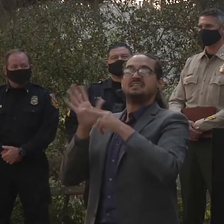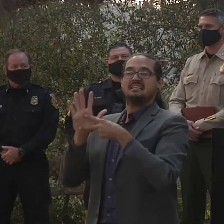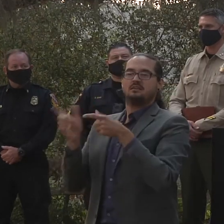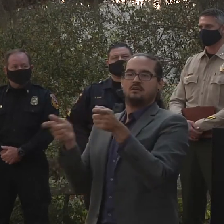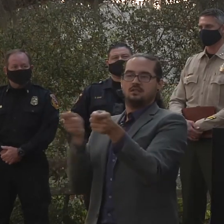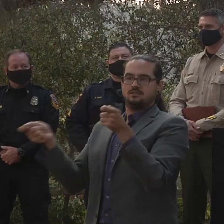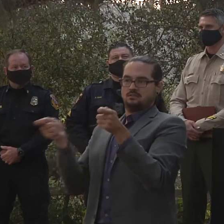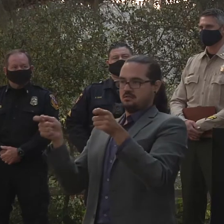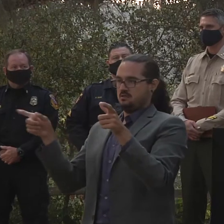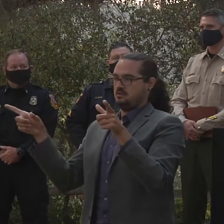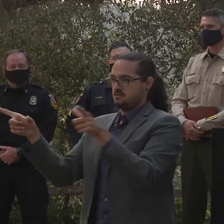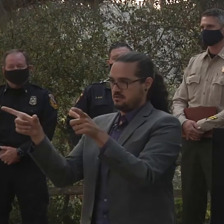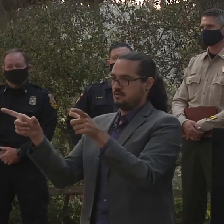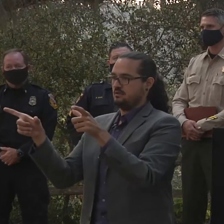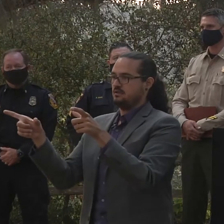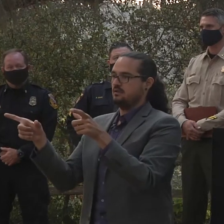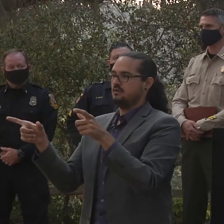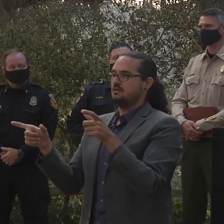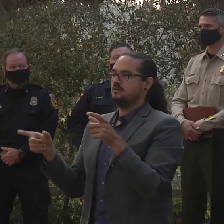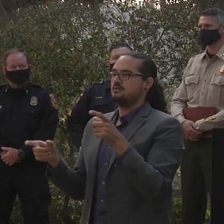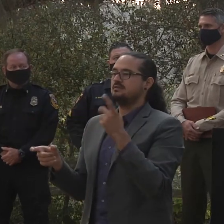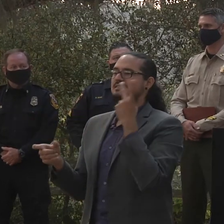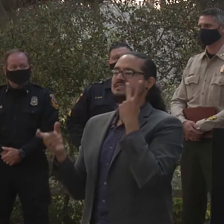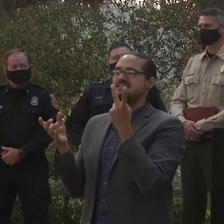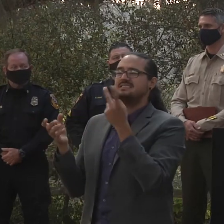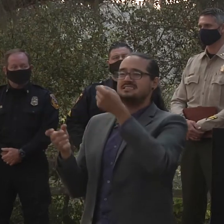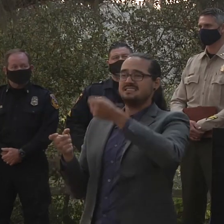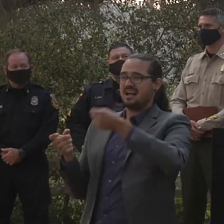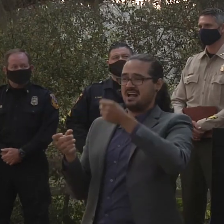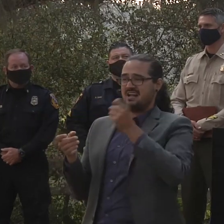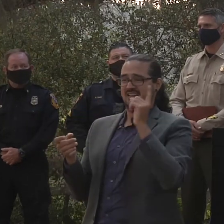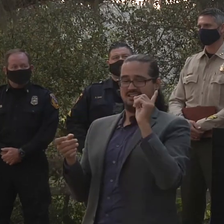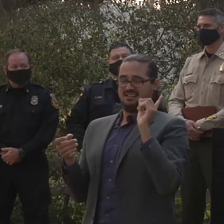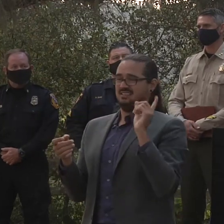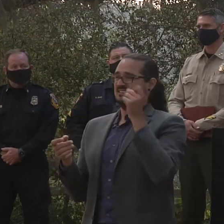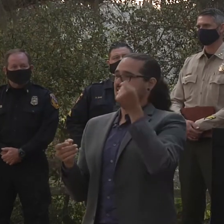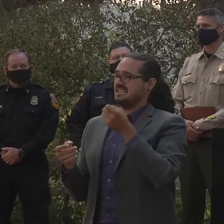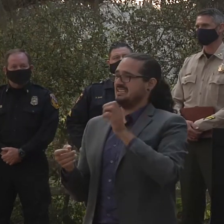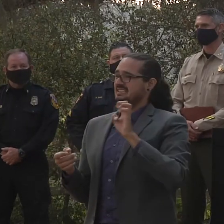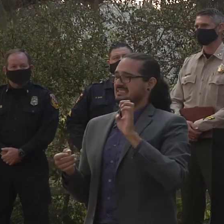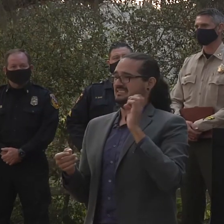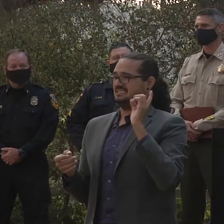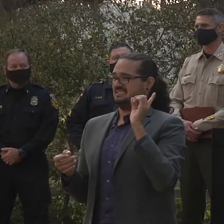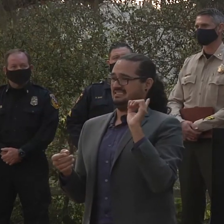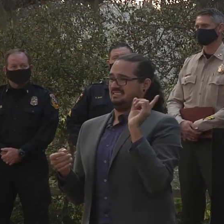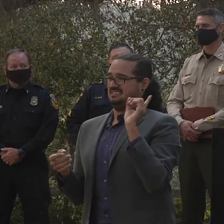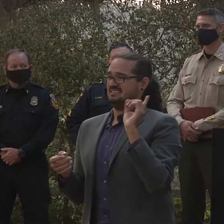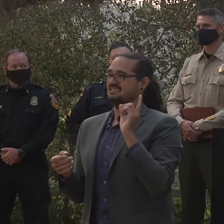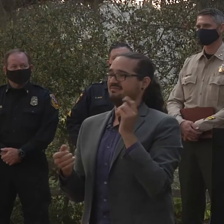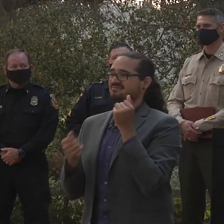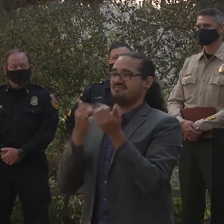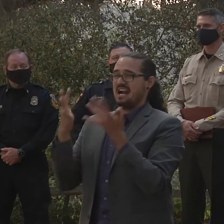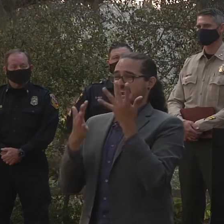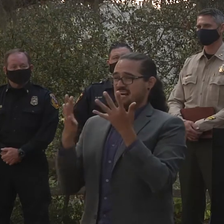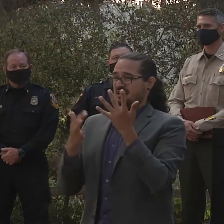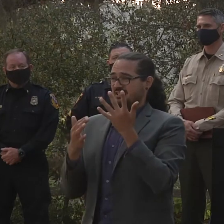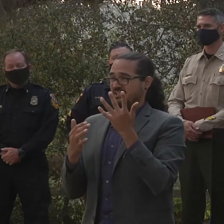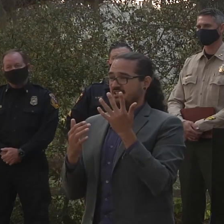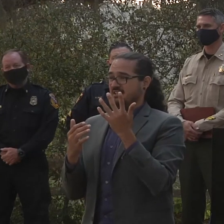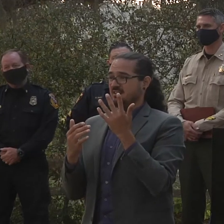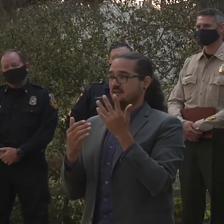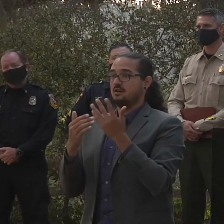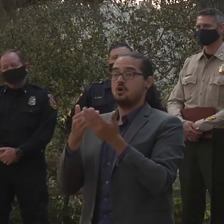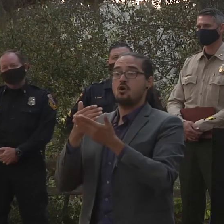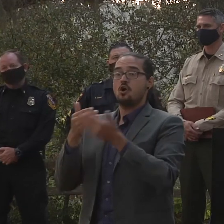terrain on this side of the fire on the kind of southeast corner of the area it's uh know almost vertical timber with three feet